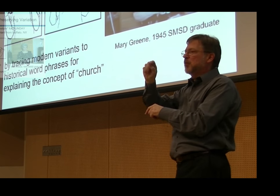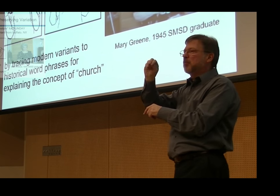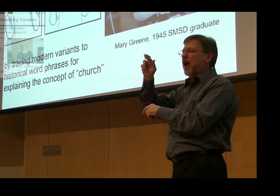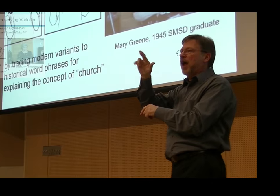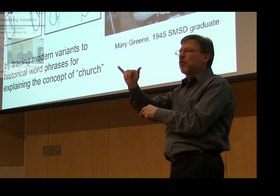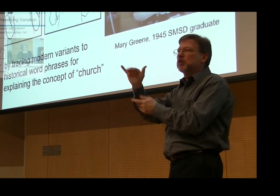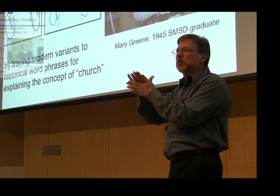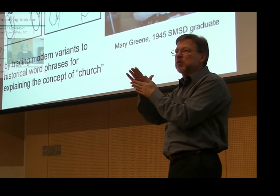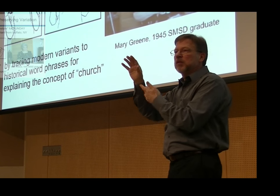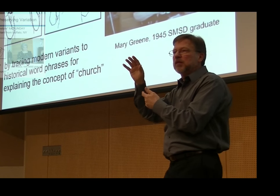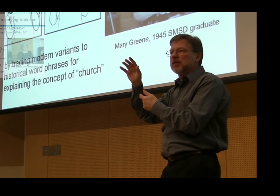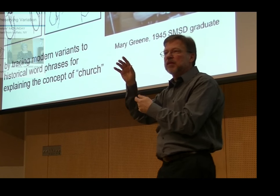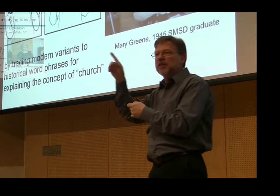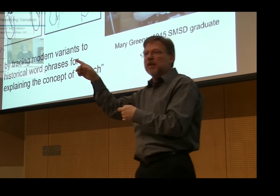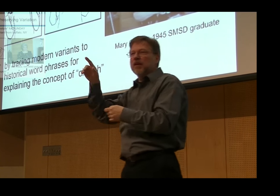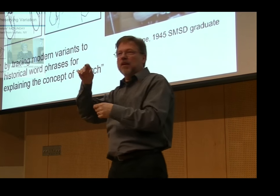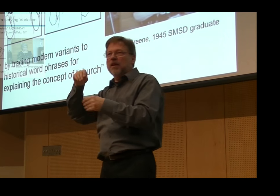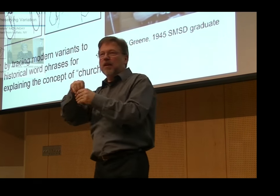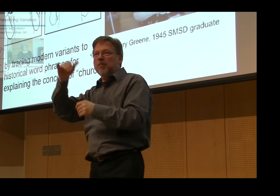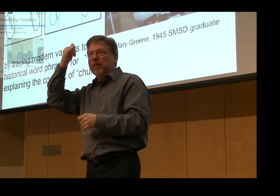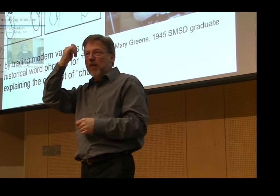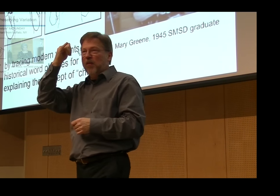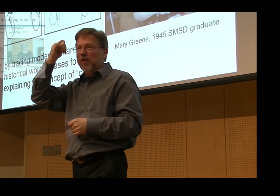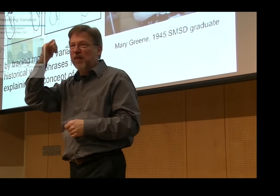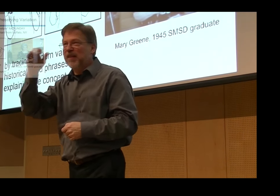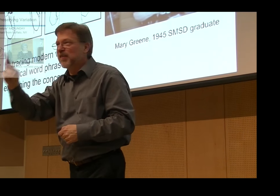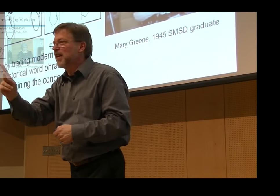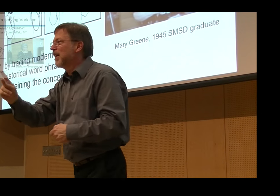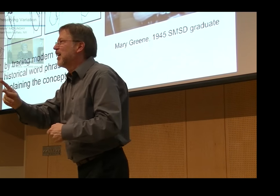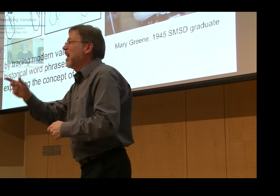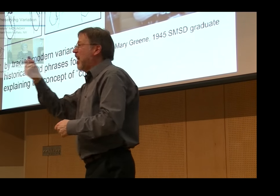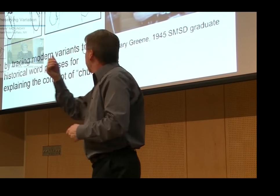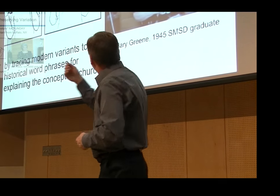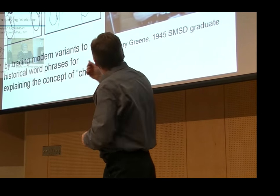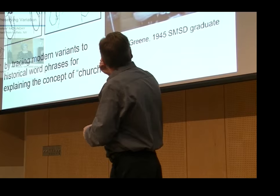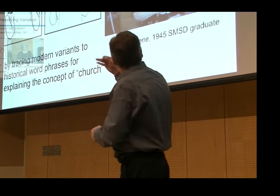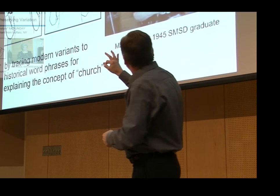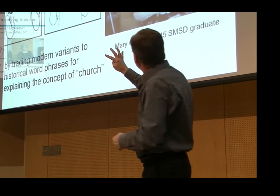If we look at her background, she's deaf, and she went to St. Mary's School for the Deaf in Buffalo.